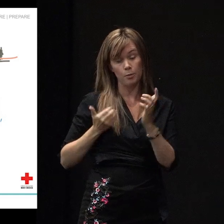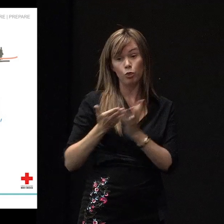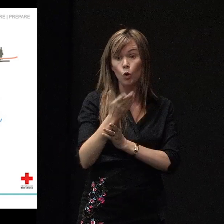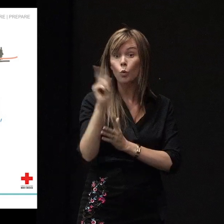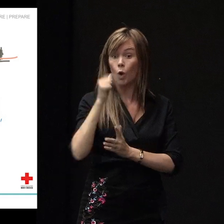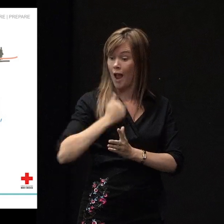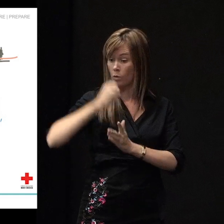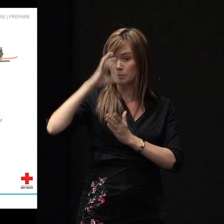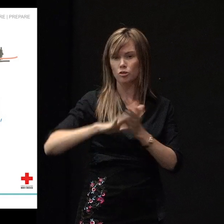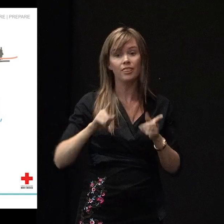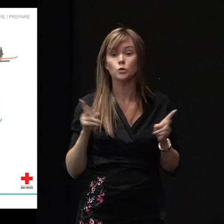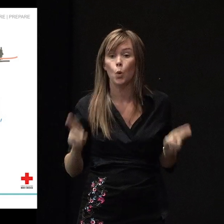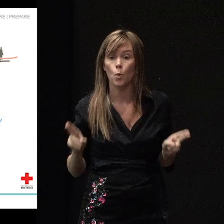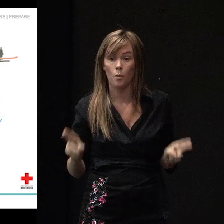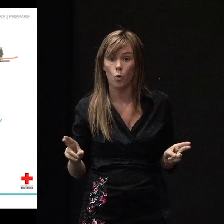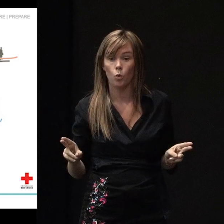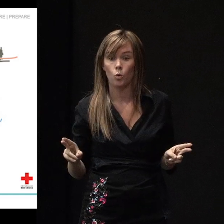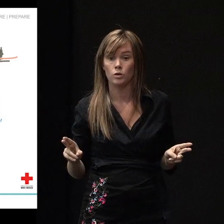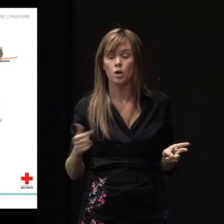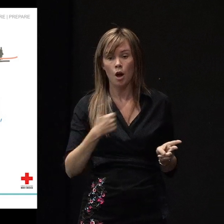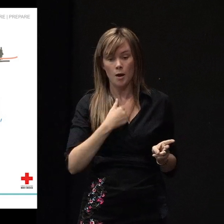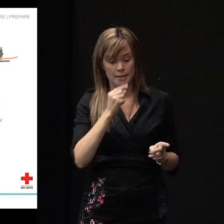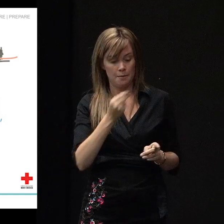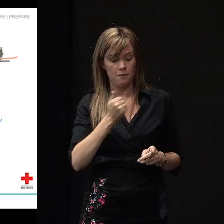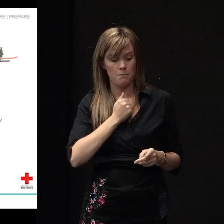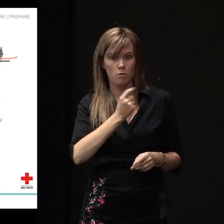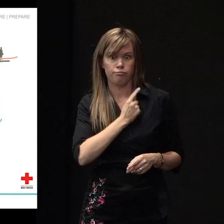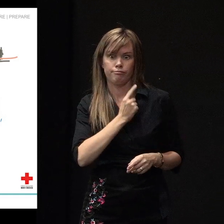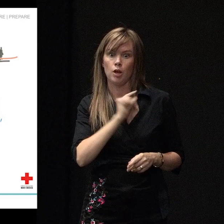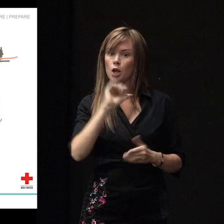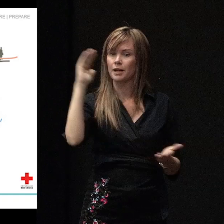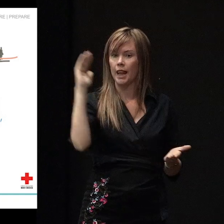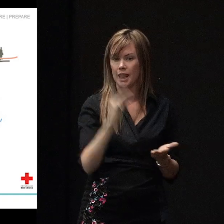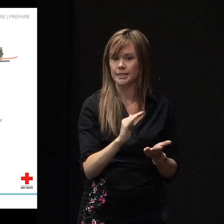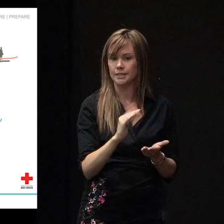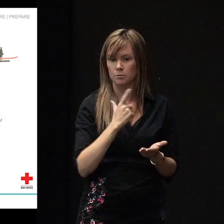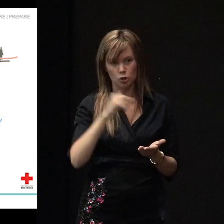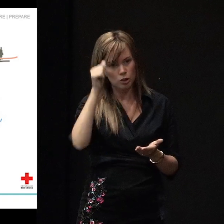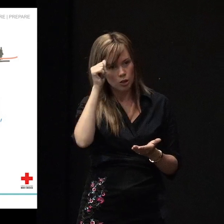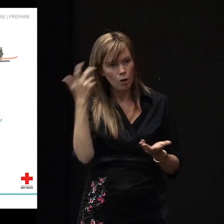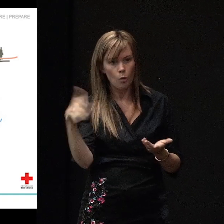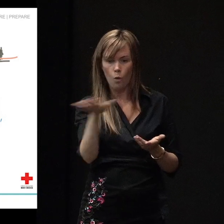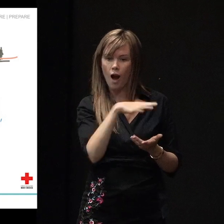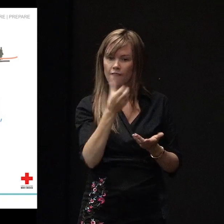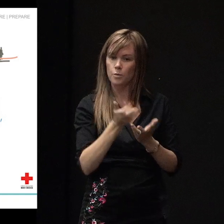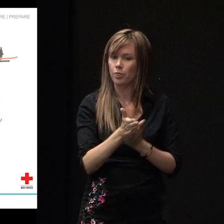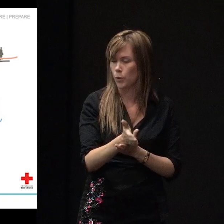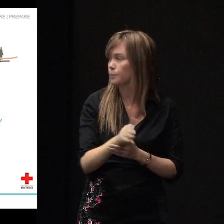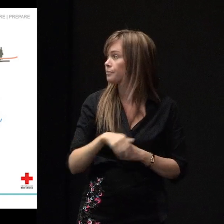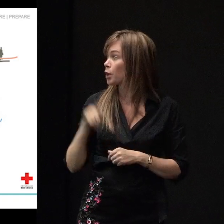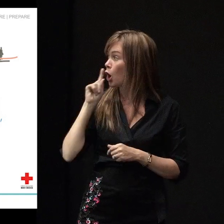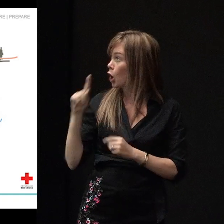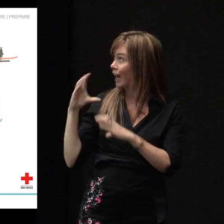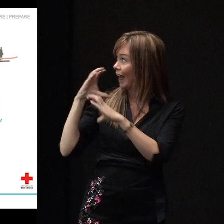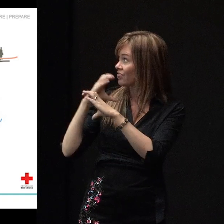normal. I think that reduces some of my anxiety, for sure. Another is that if you look at the end